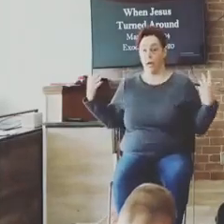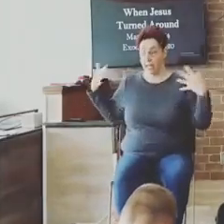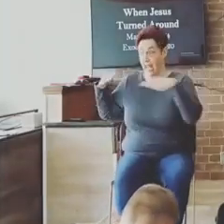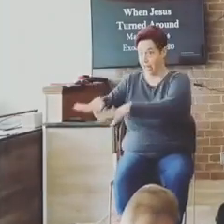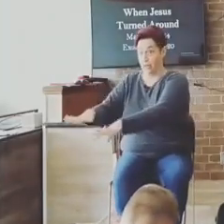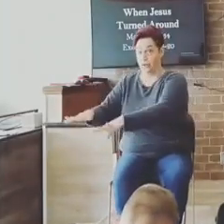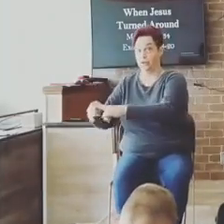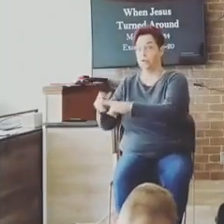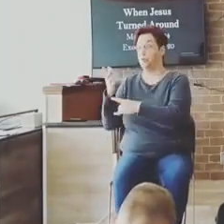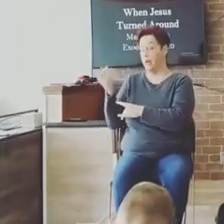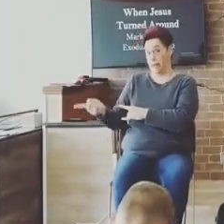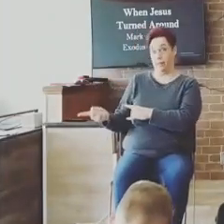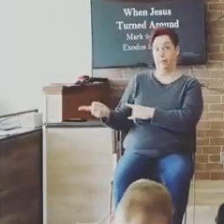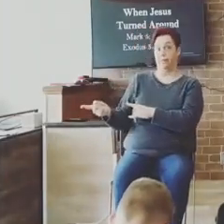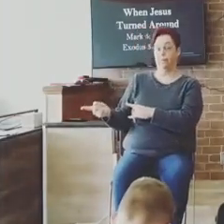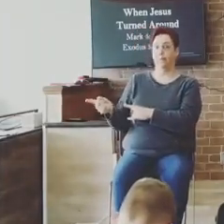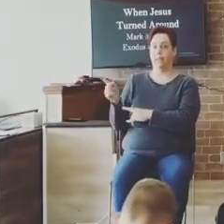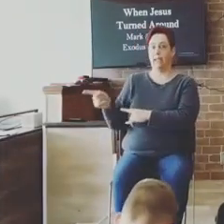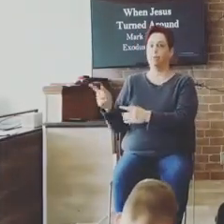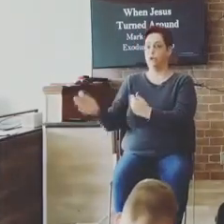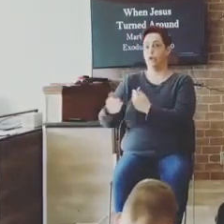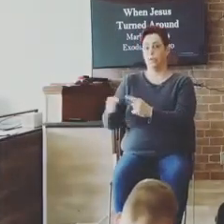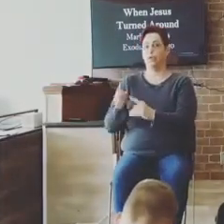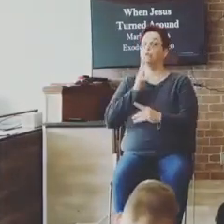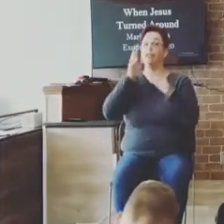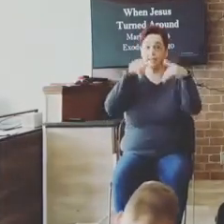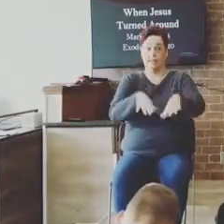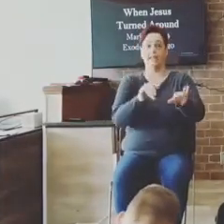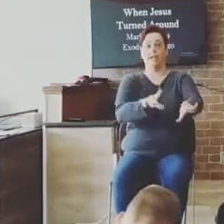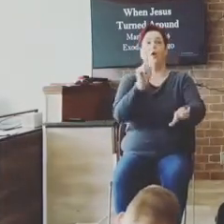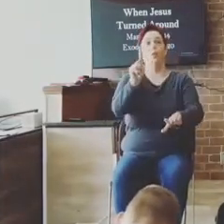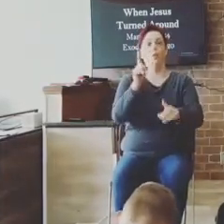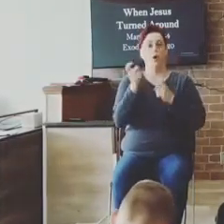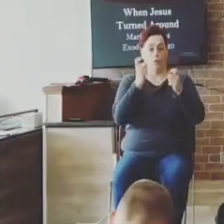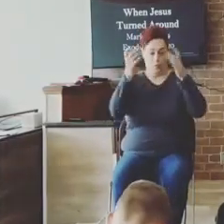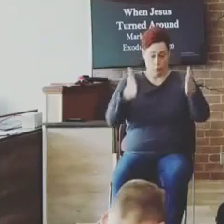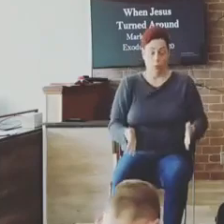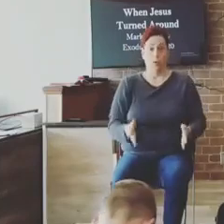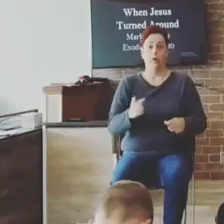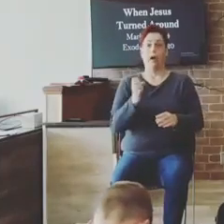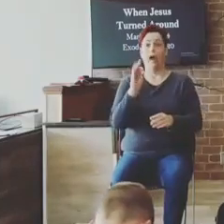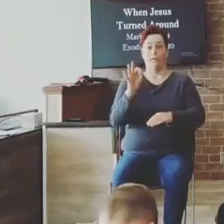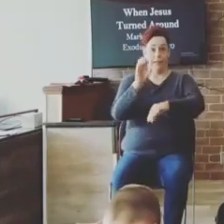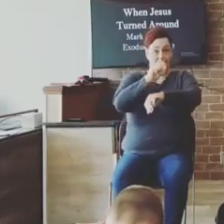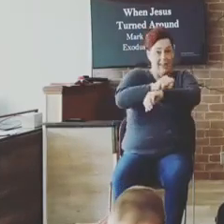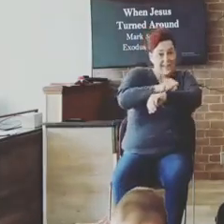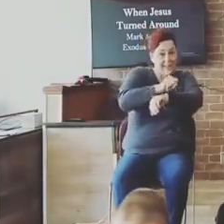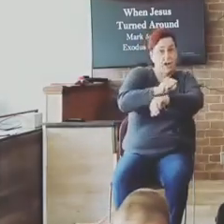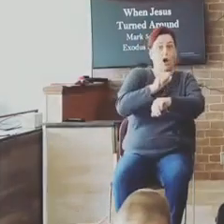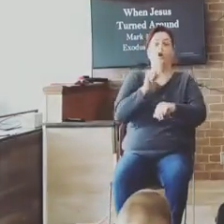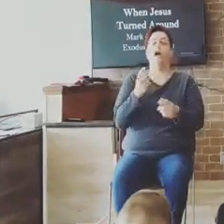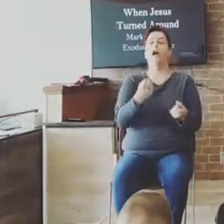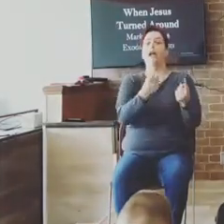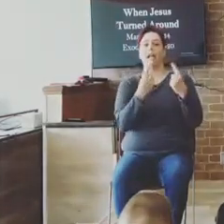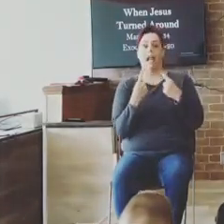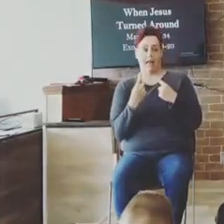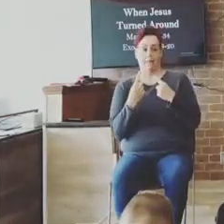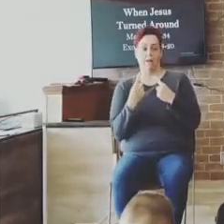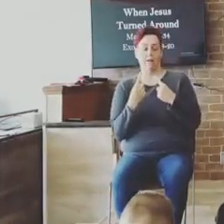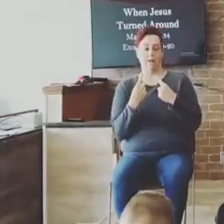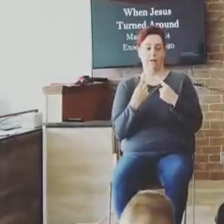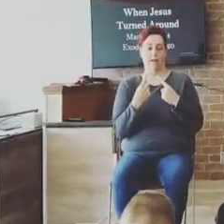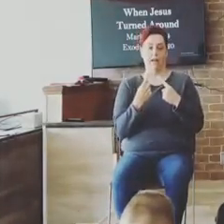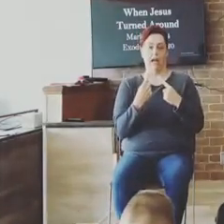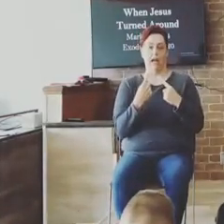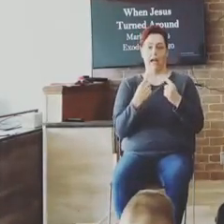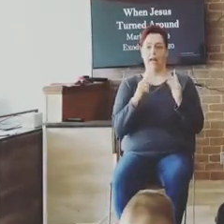And behold, there cometh one of the rulers of the synagogue, Jairus by name. And when he saw him, he fell at his